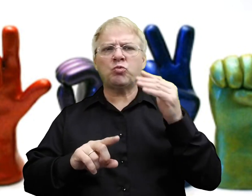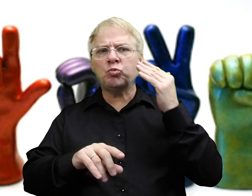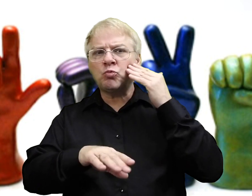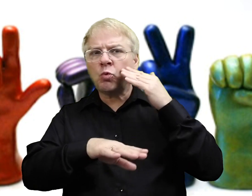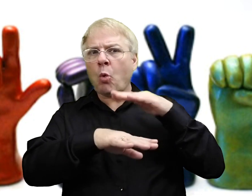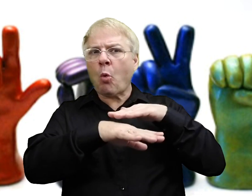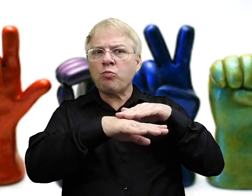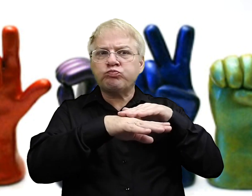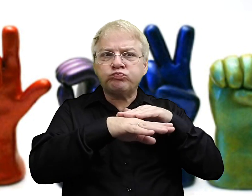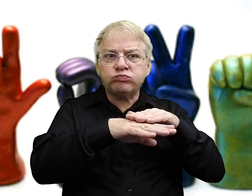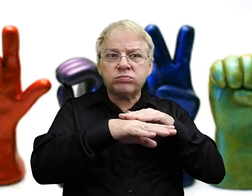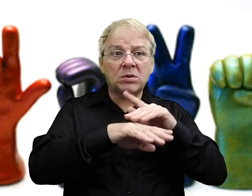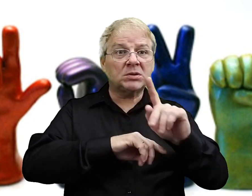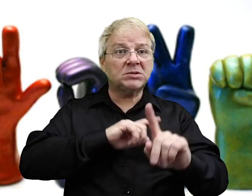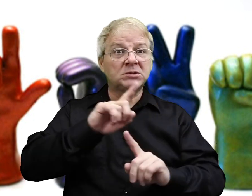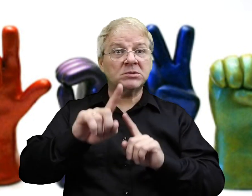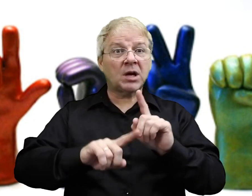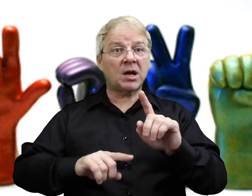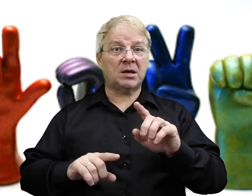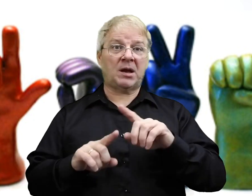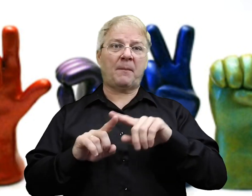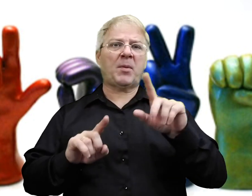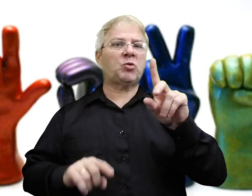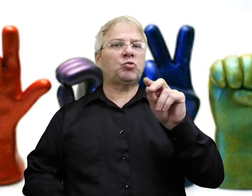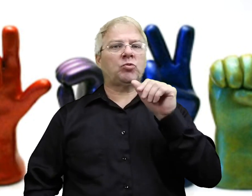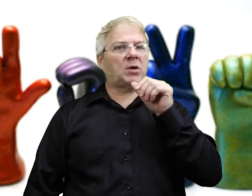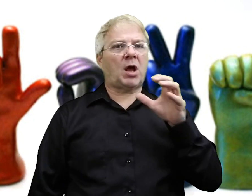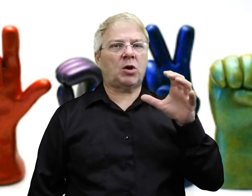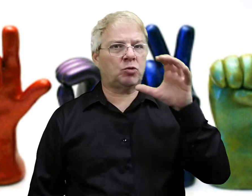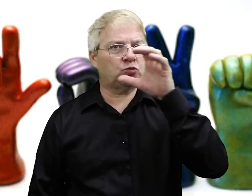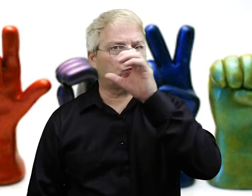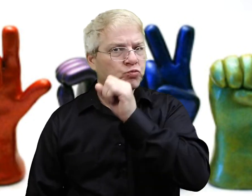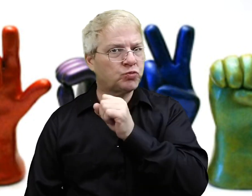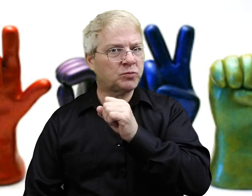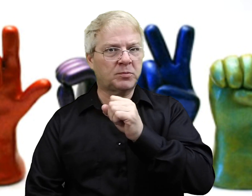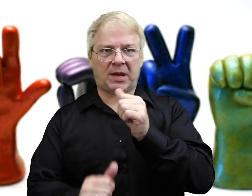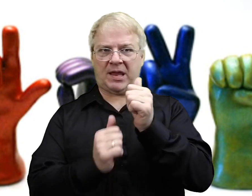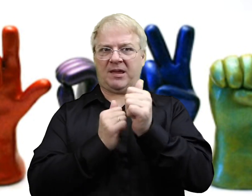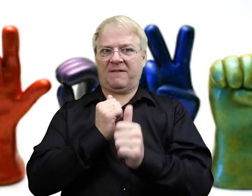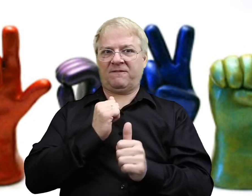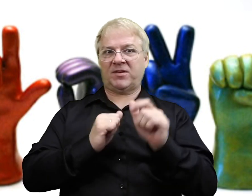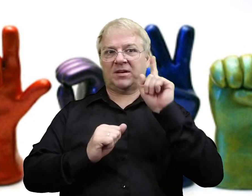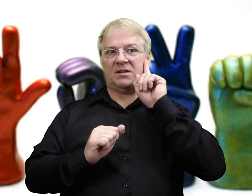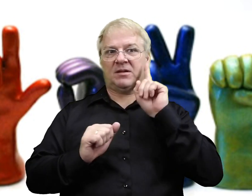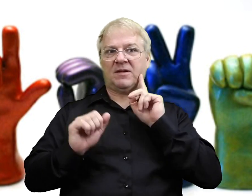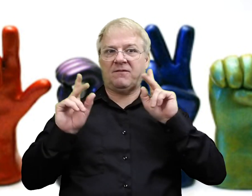sign language. And you do know some basic signs. But do not assume that